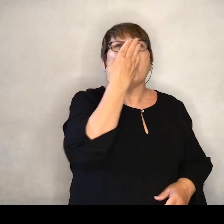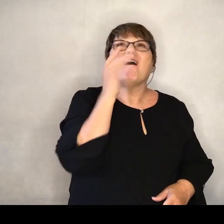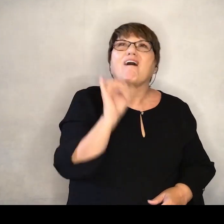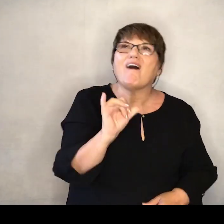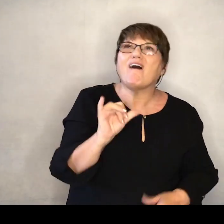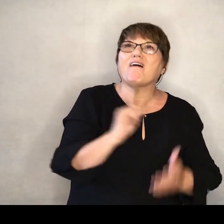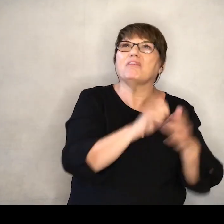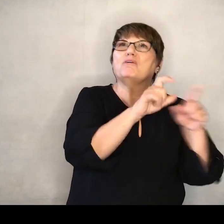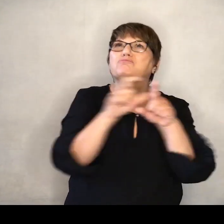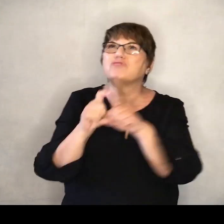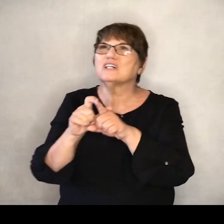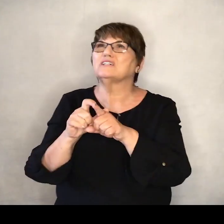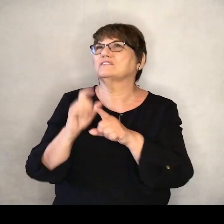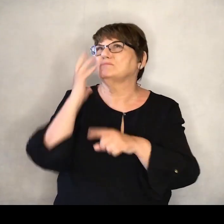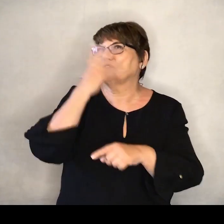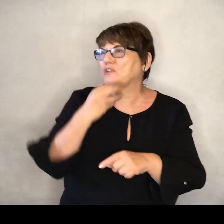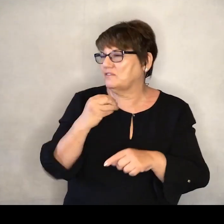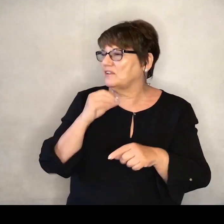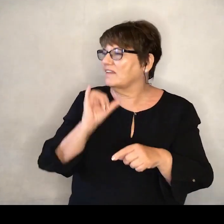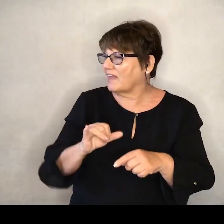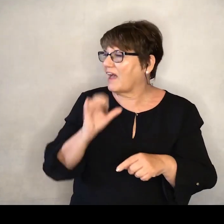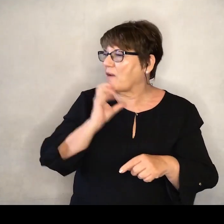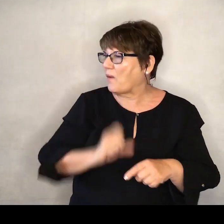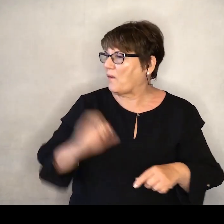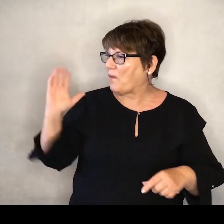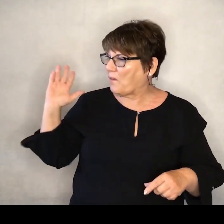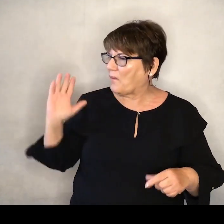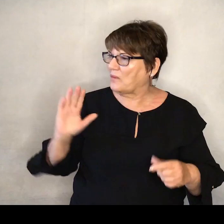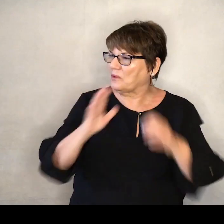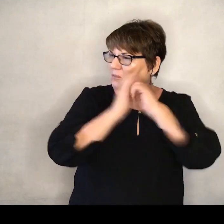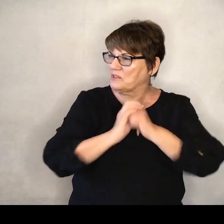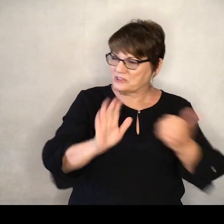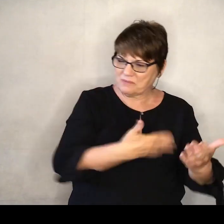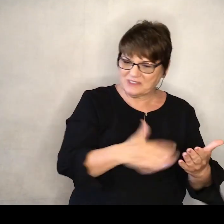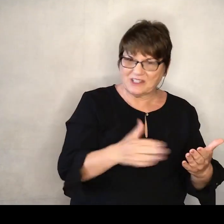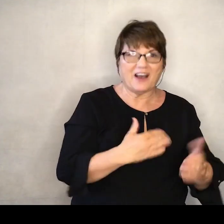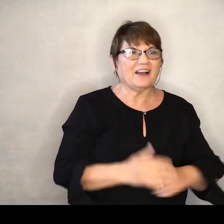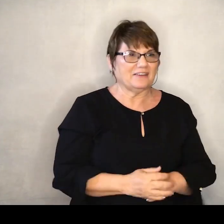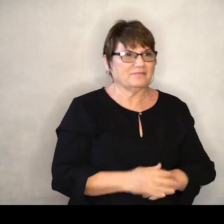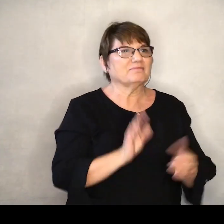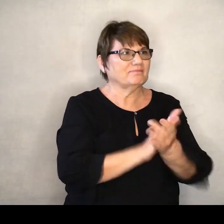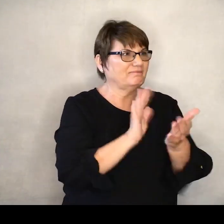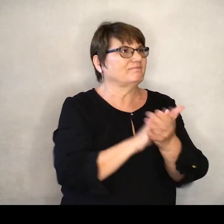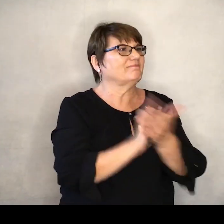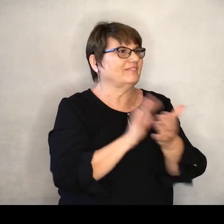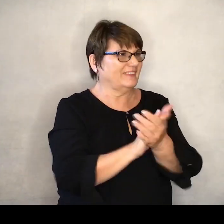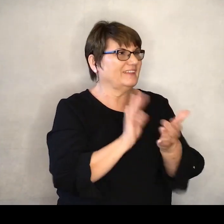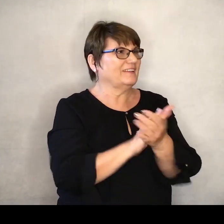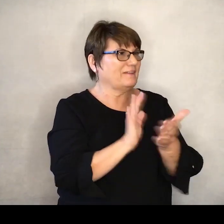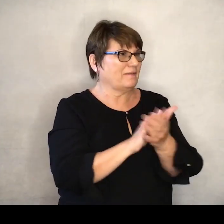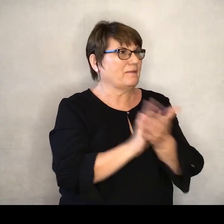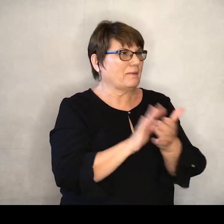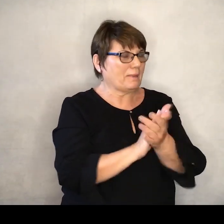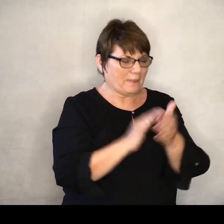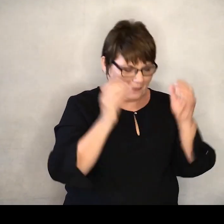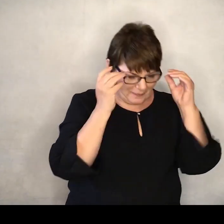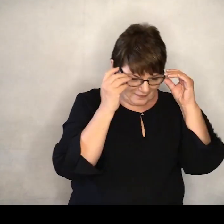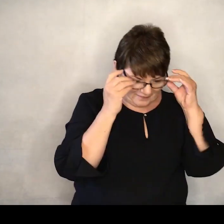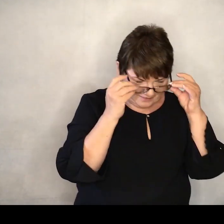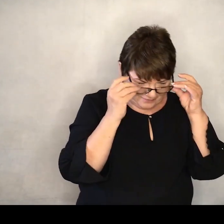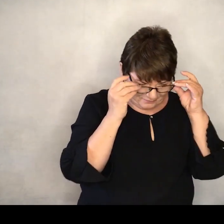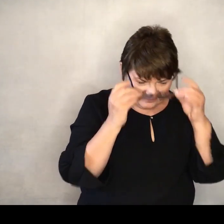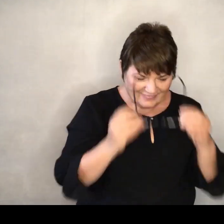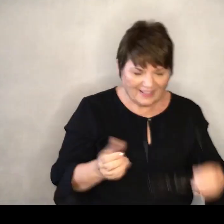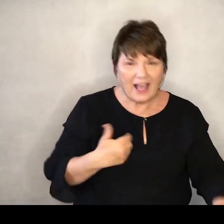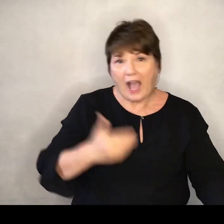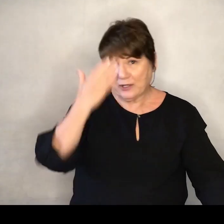richness in the hymns And so it's great for us to sing them This is That's way too much clapping Way too much Nike I know